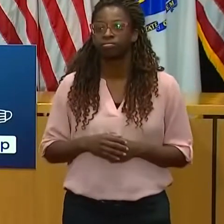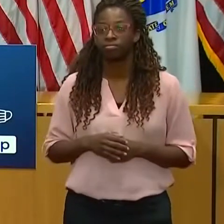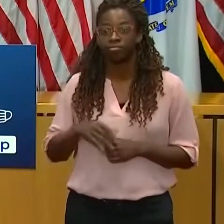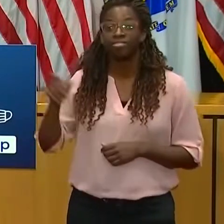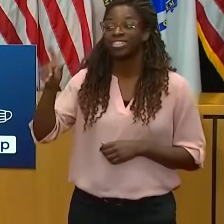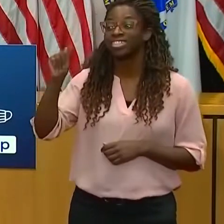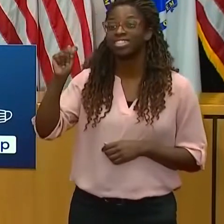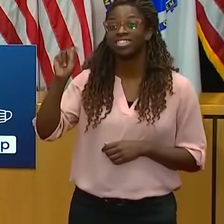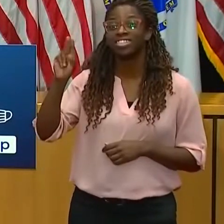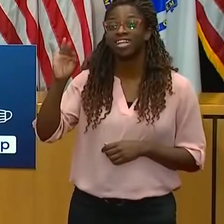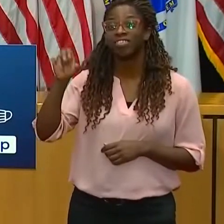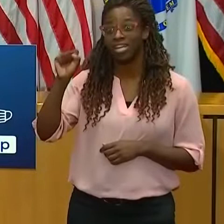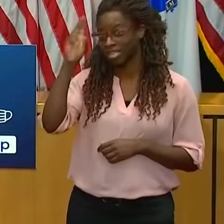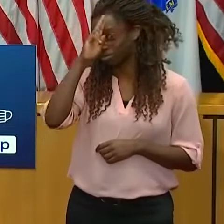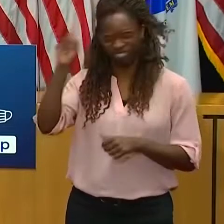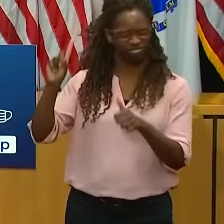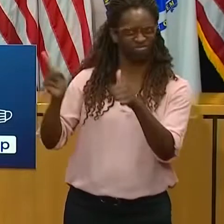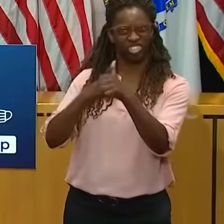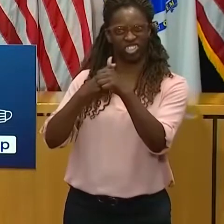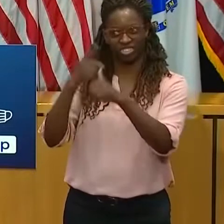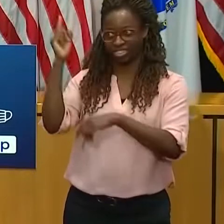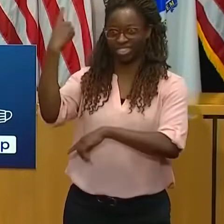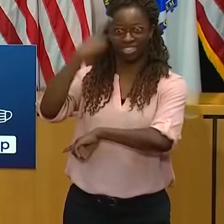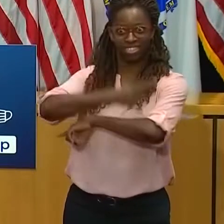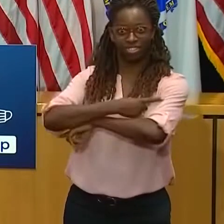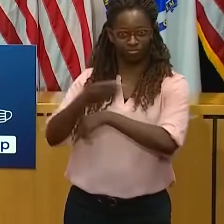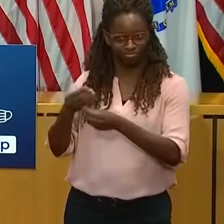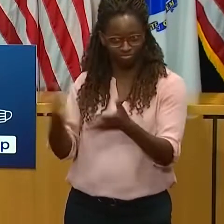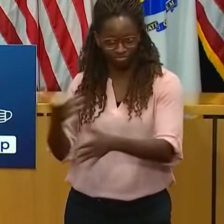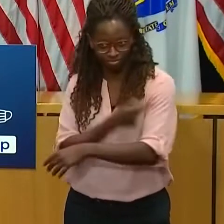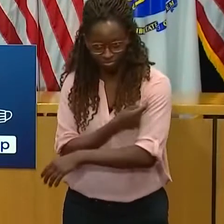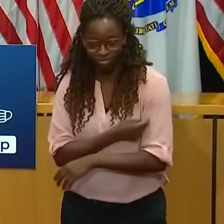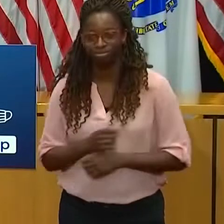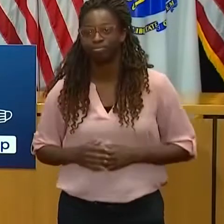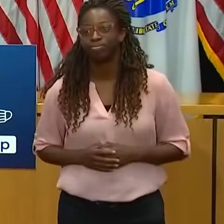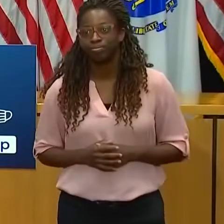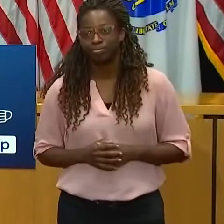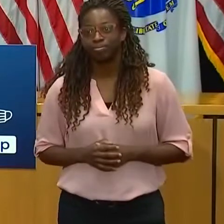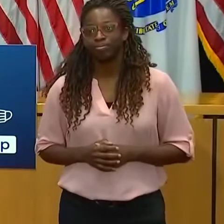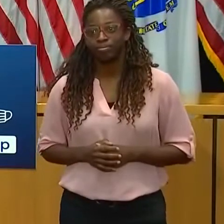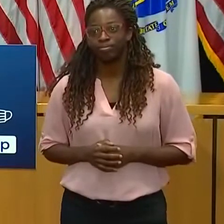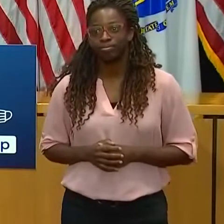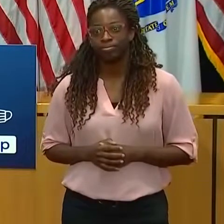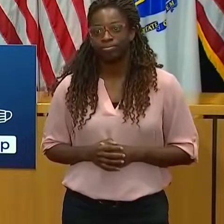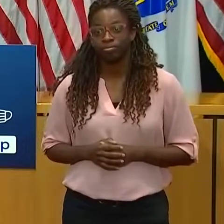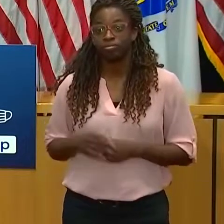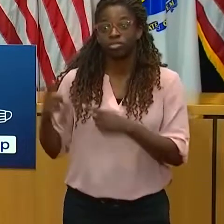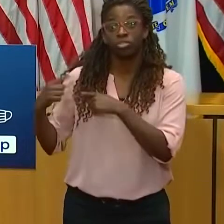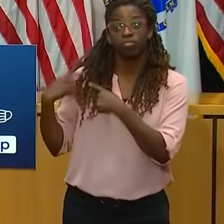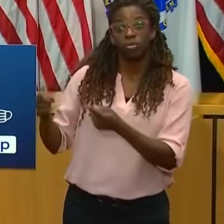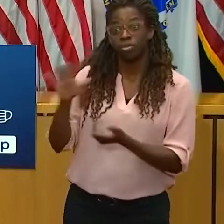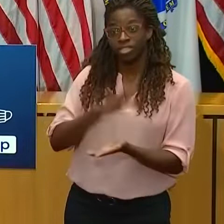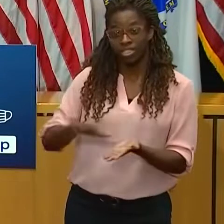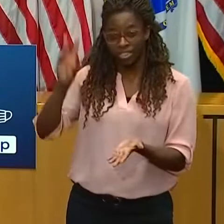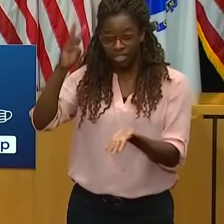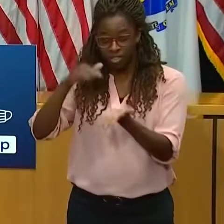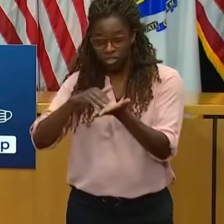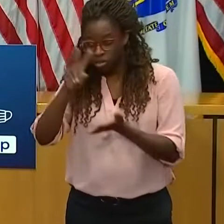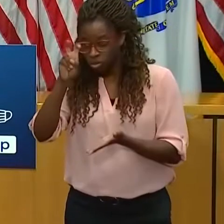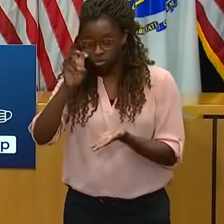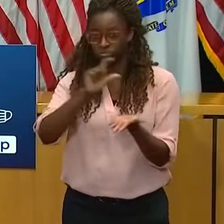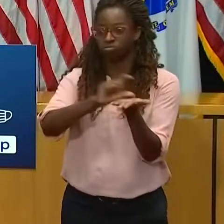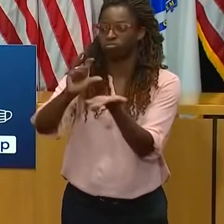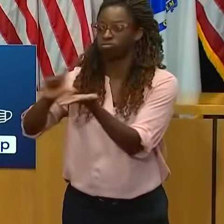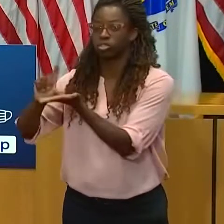that first day. So far, over 6,200 vaccinations have been administered across the Commonwealth.